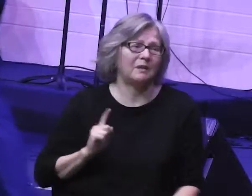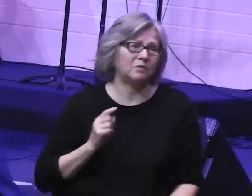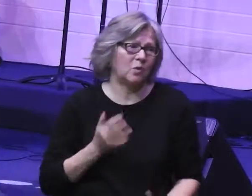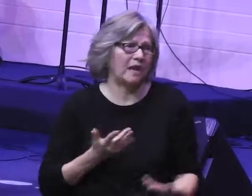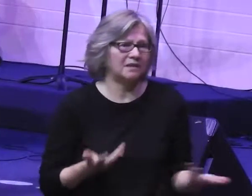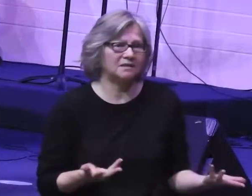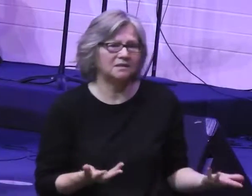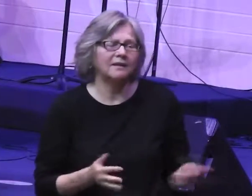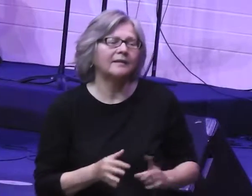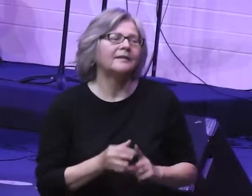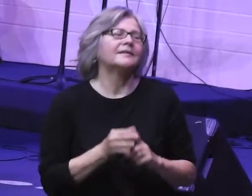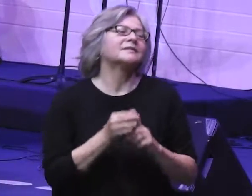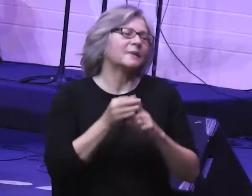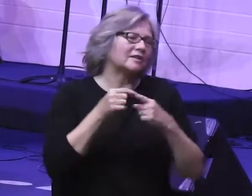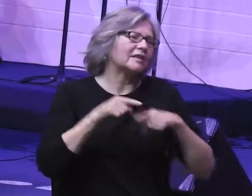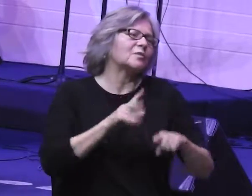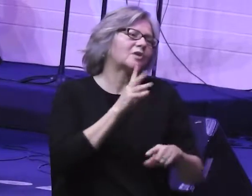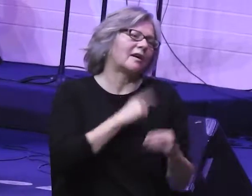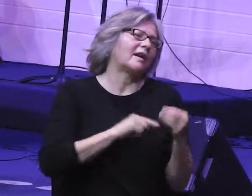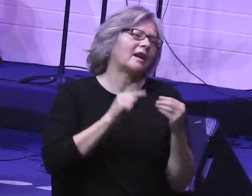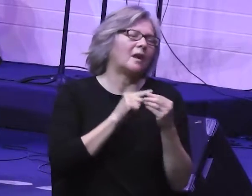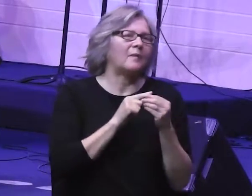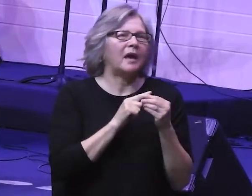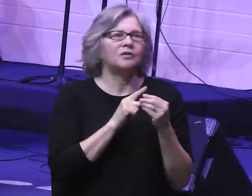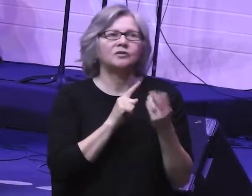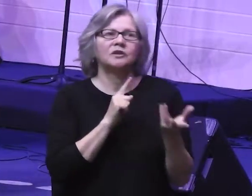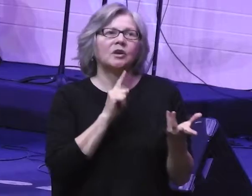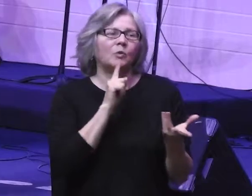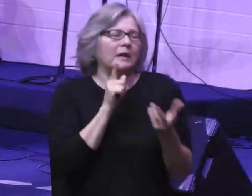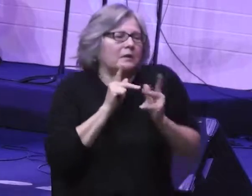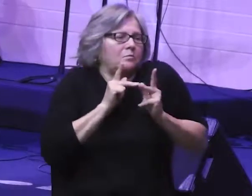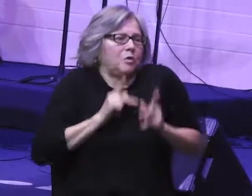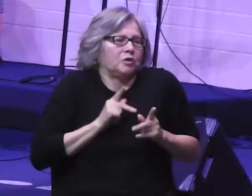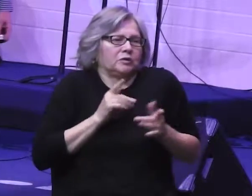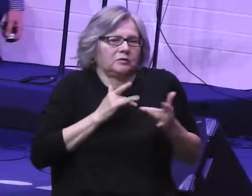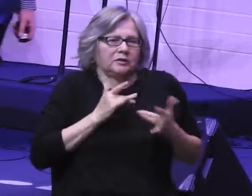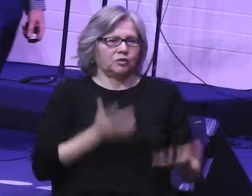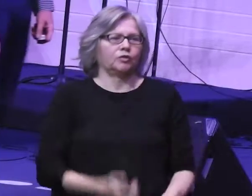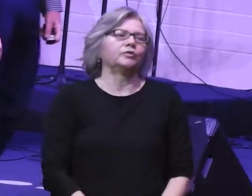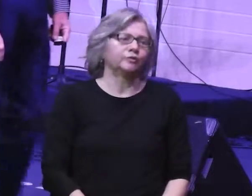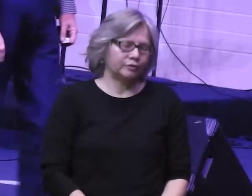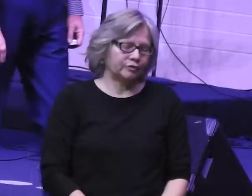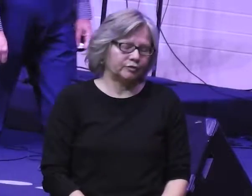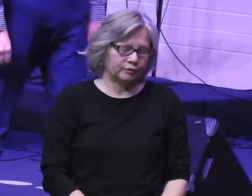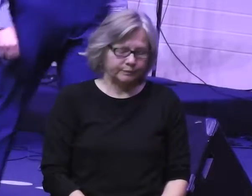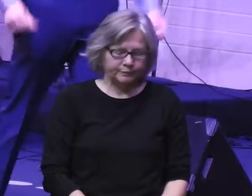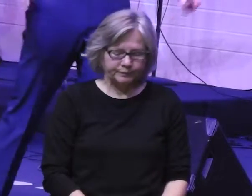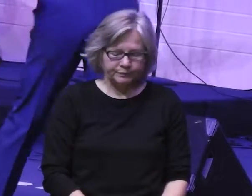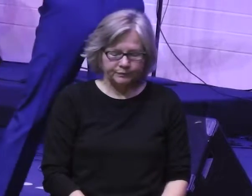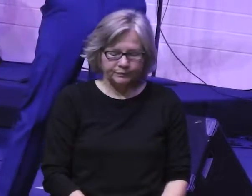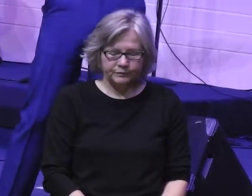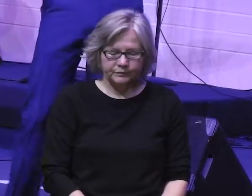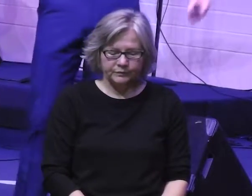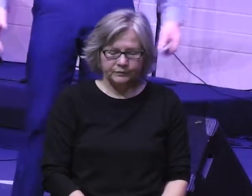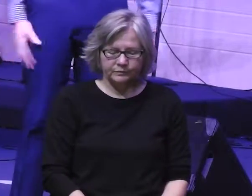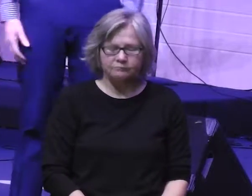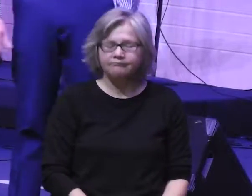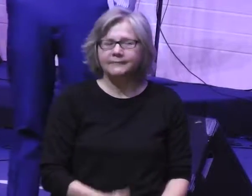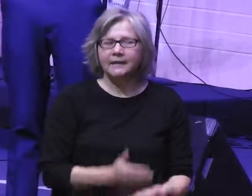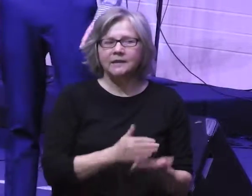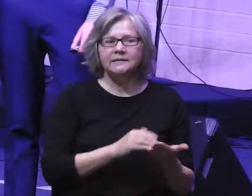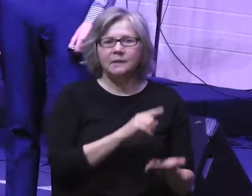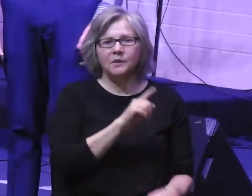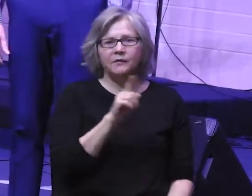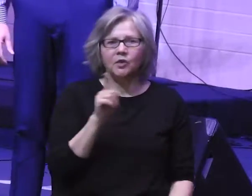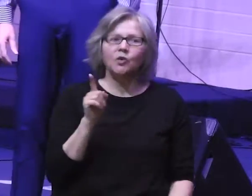them. Especially when we're talking about things that are of real personal concern to us. And